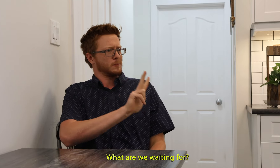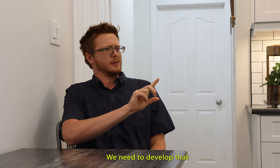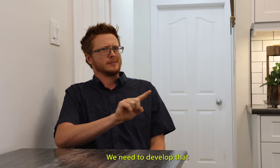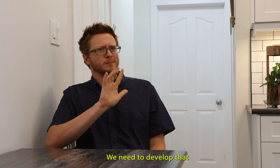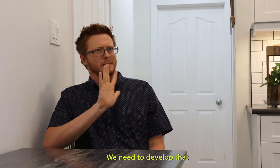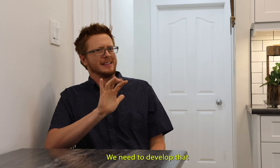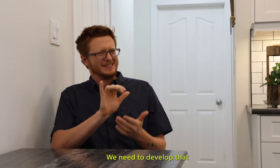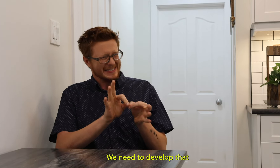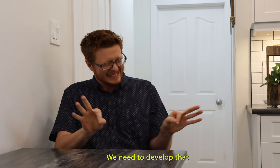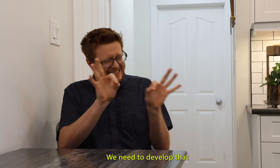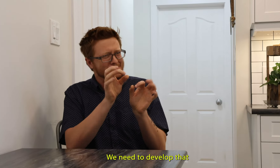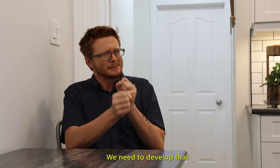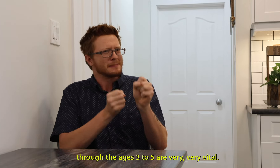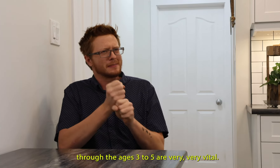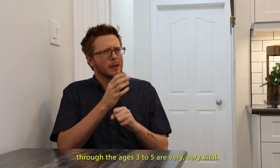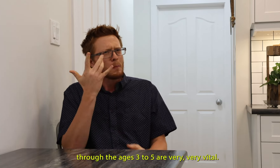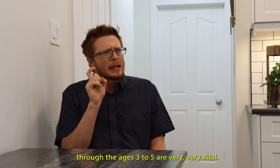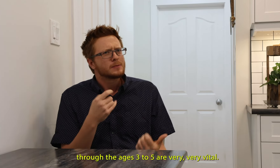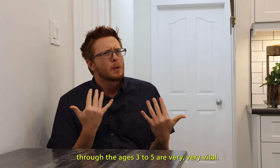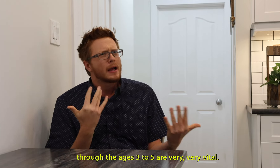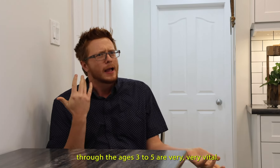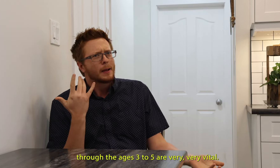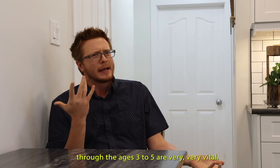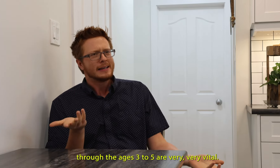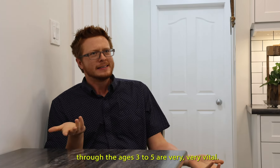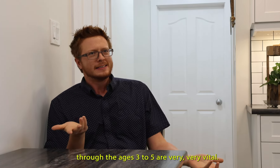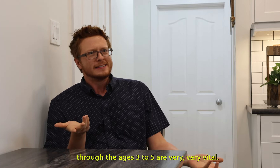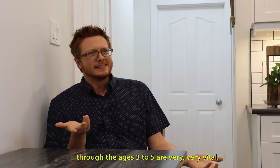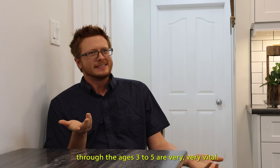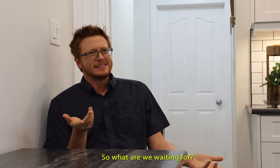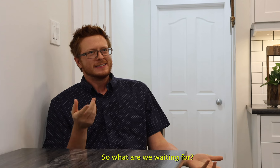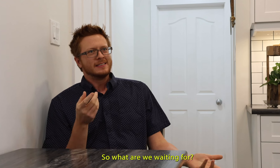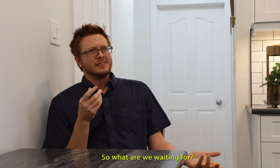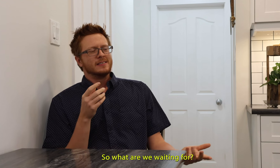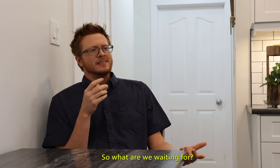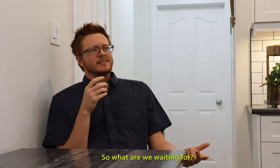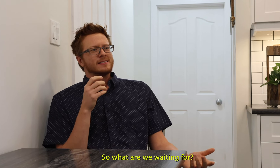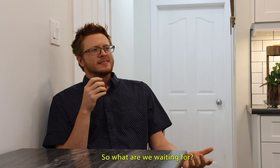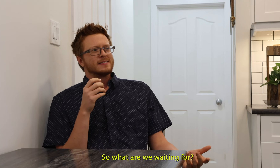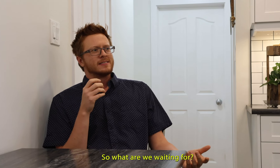We need to develop that. Three, the ages three to five are very, very vital. So what, what are we waiting for?